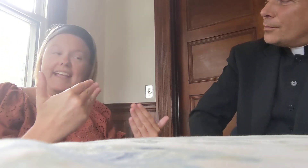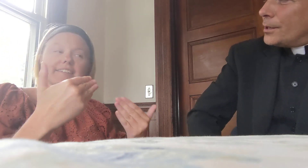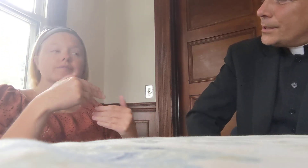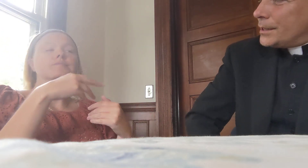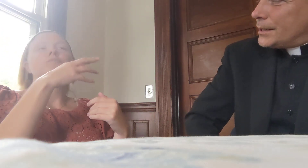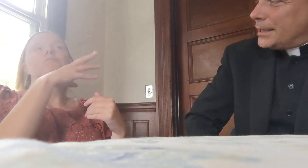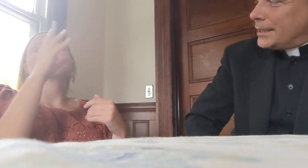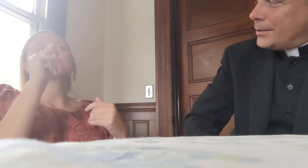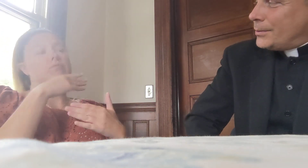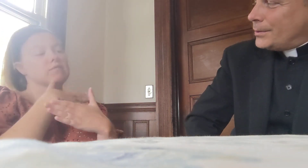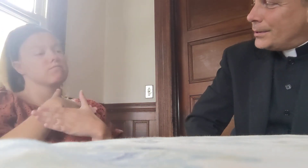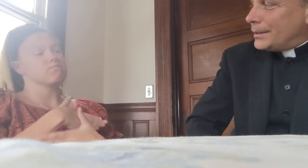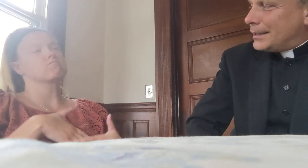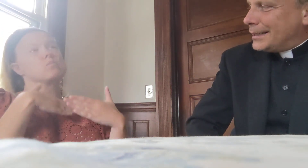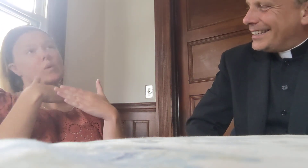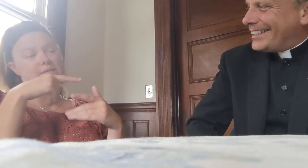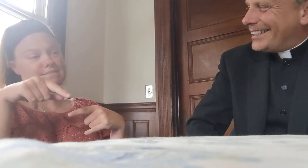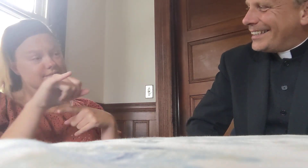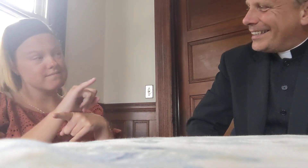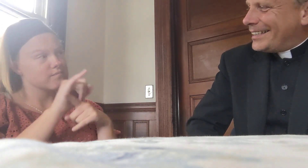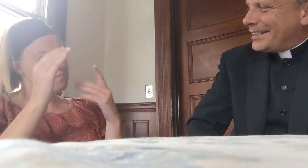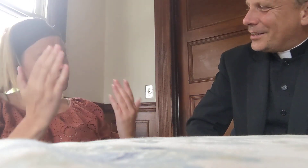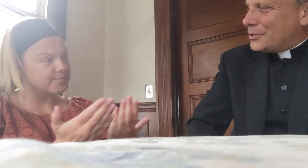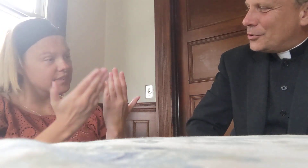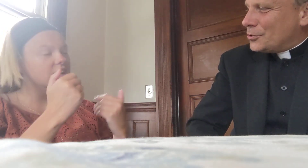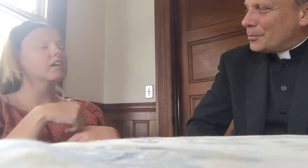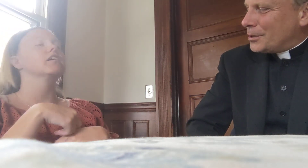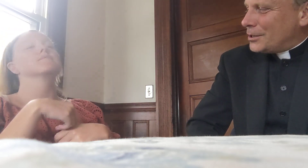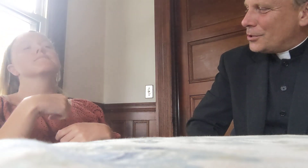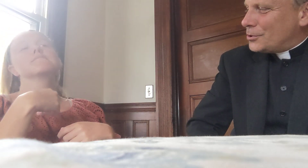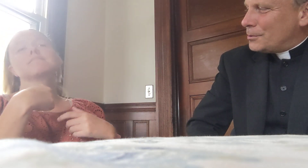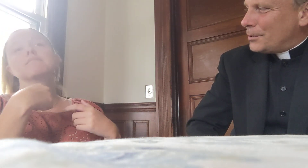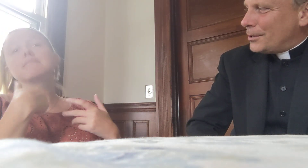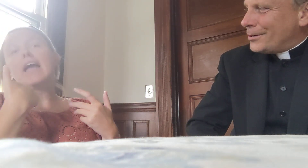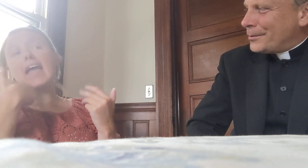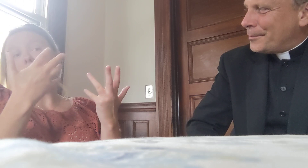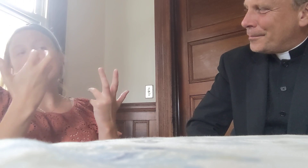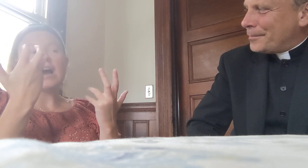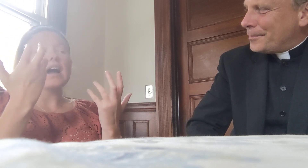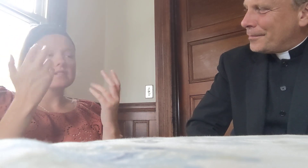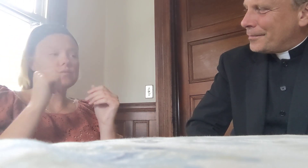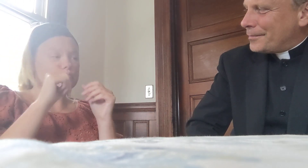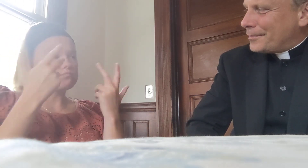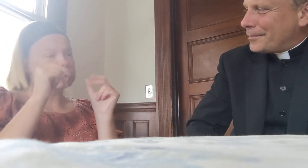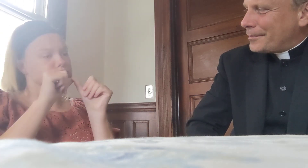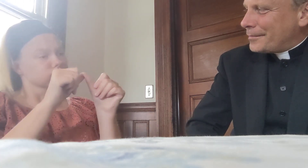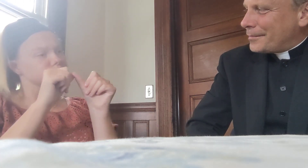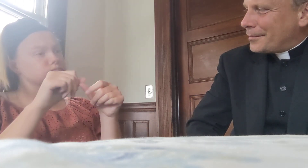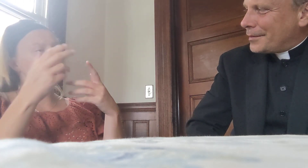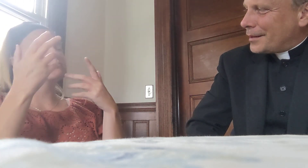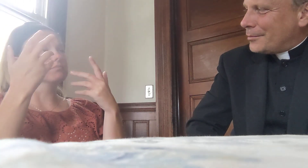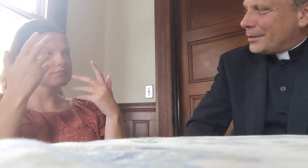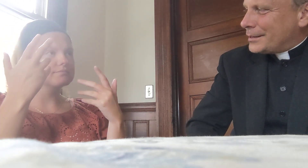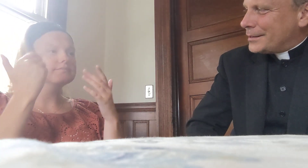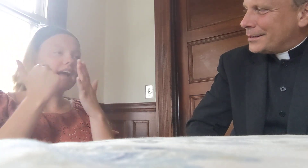just want to say thank you, enjoy my internship here, and would like to